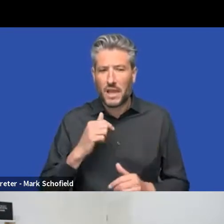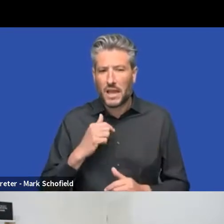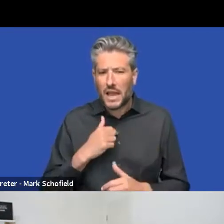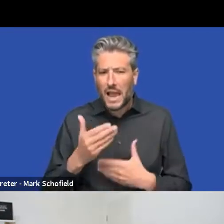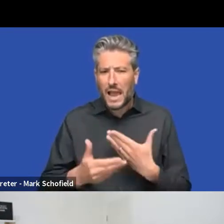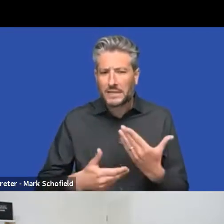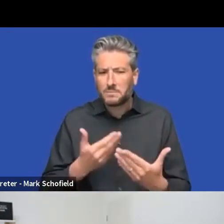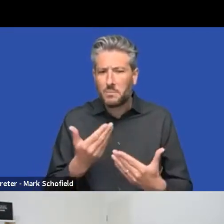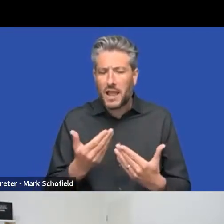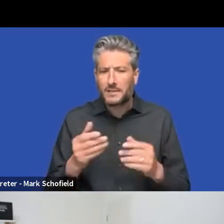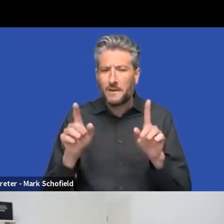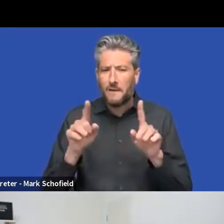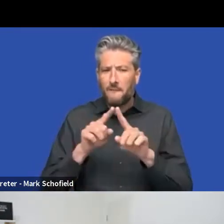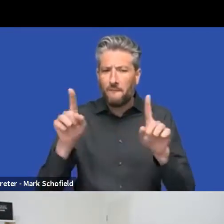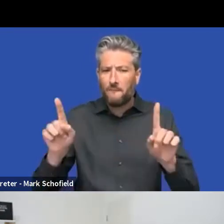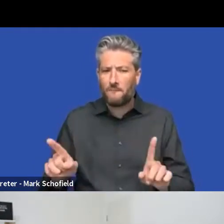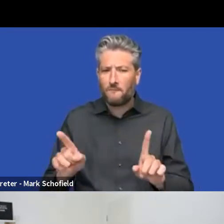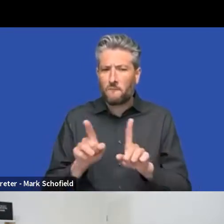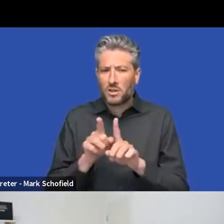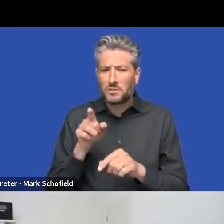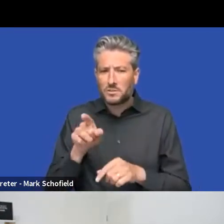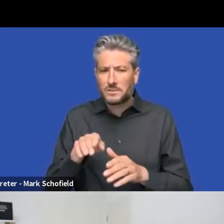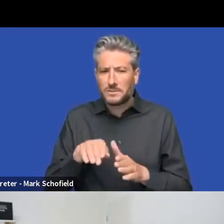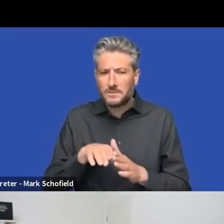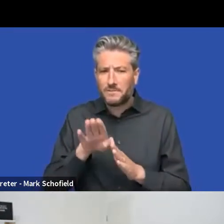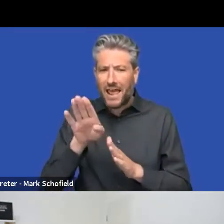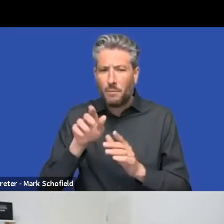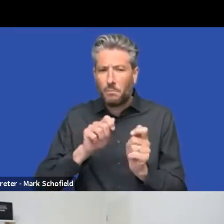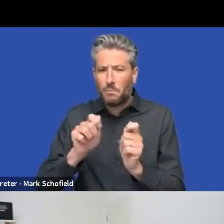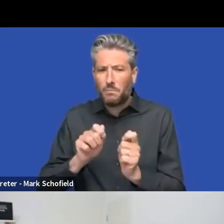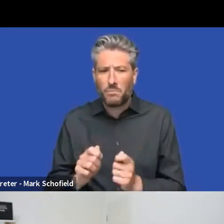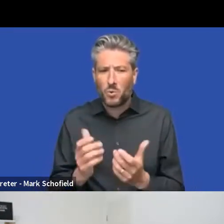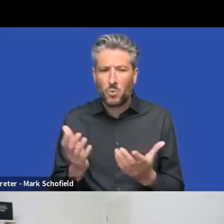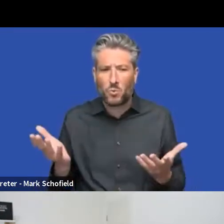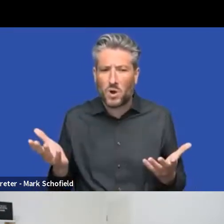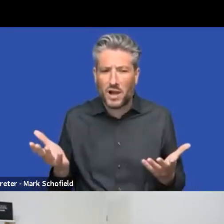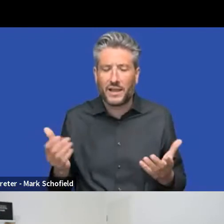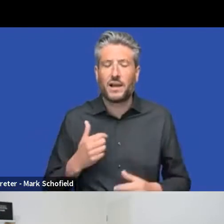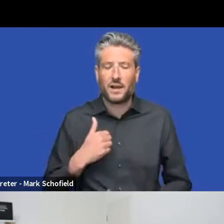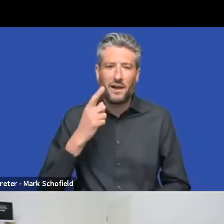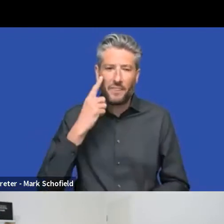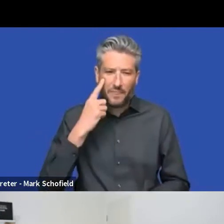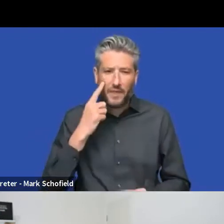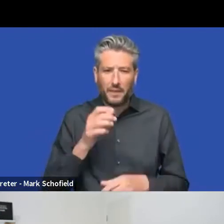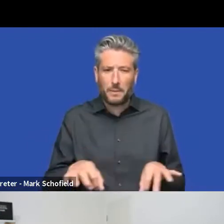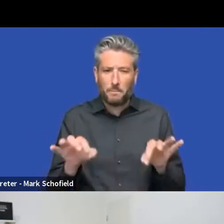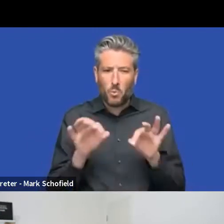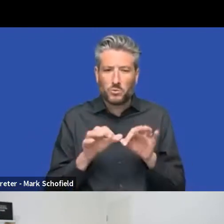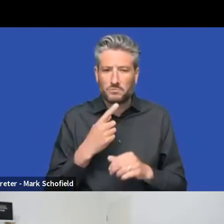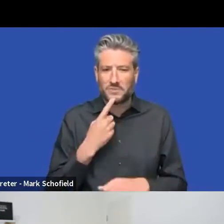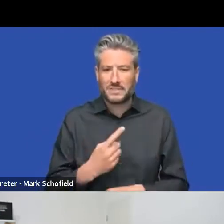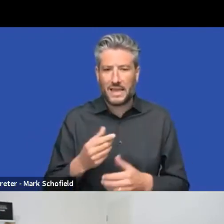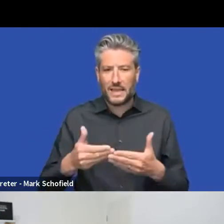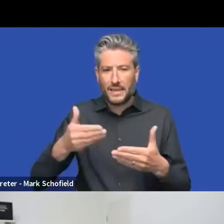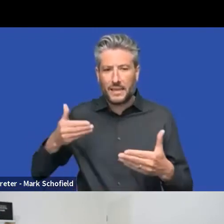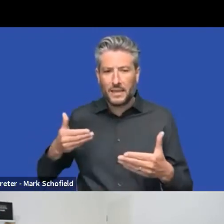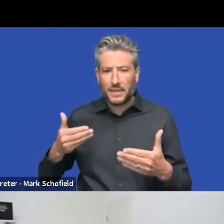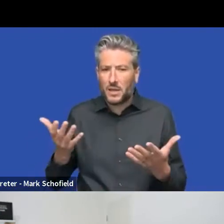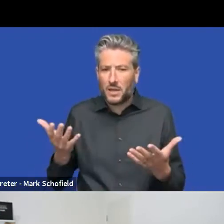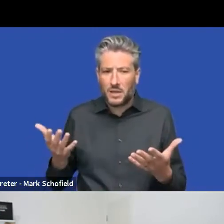rebuild is about is maybe just if we can get a bit of a background as to what got us to this point and then what we're, what are we actually talking about when